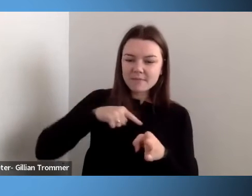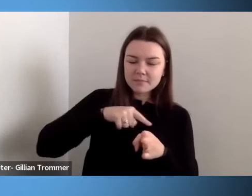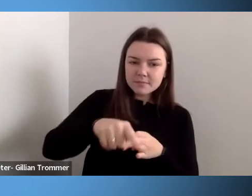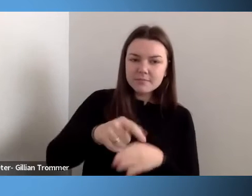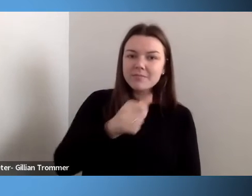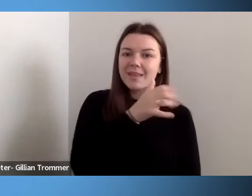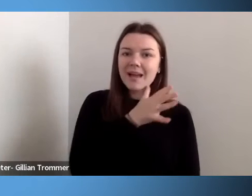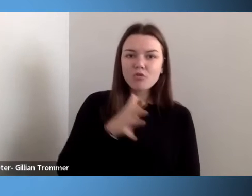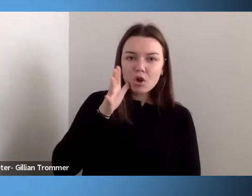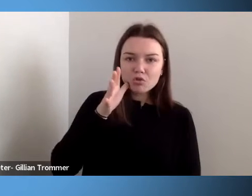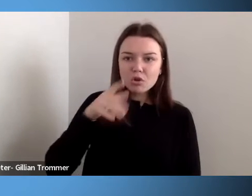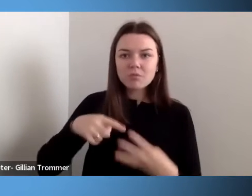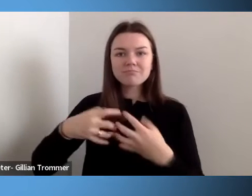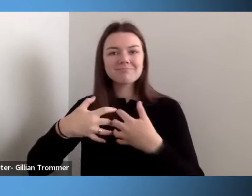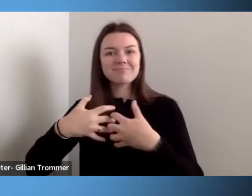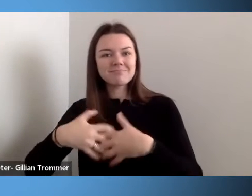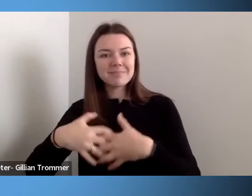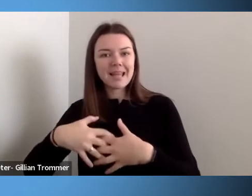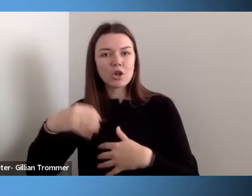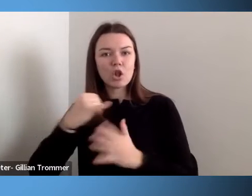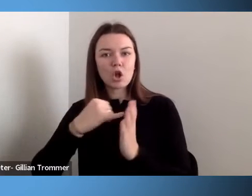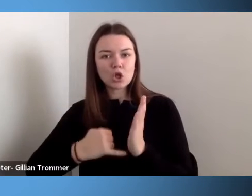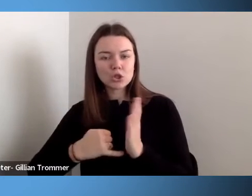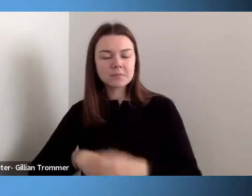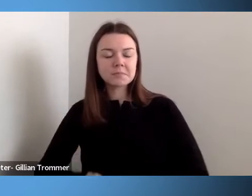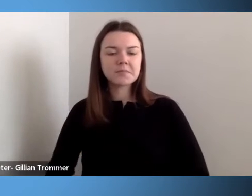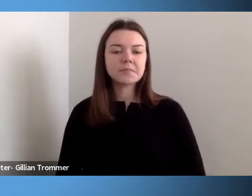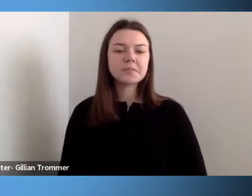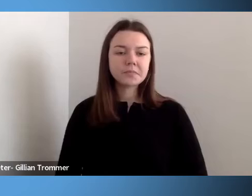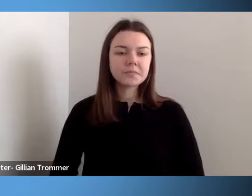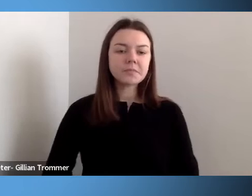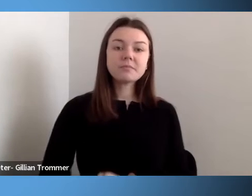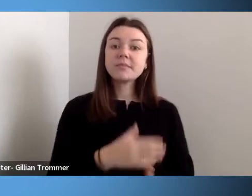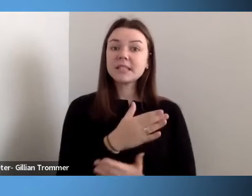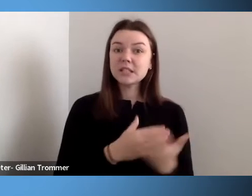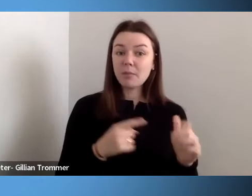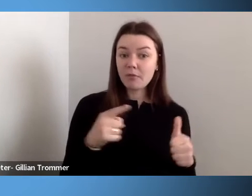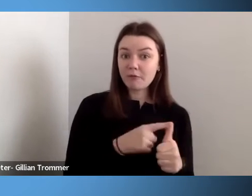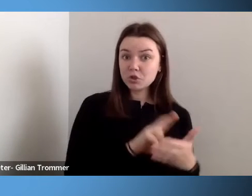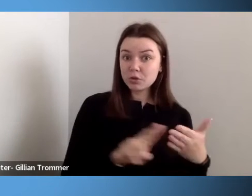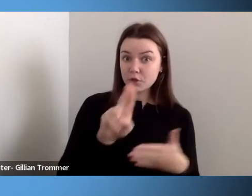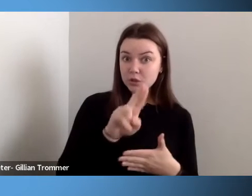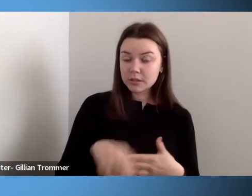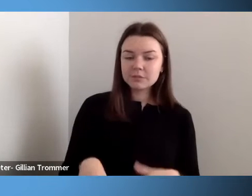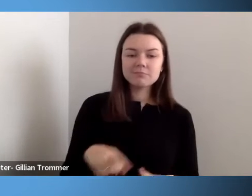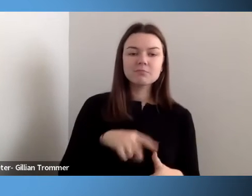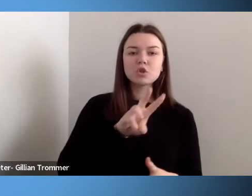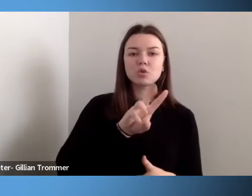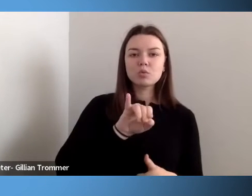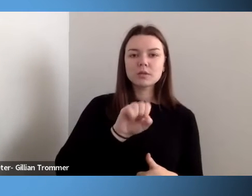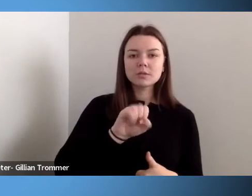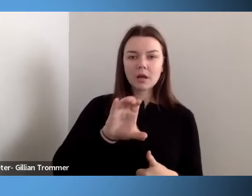mechanical arts. Some of these first universities included Wisconsin, Iowa State,